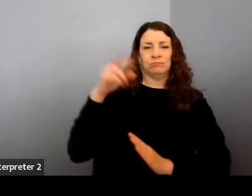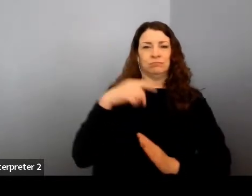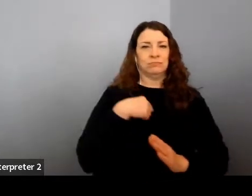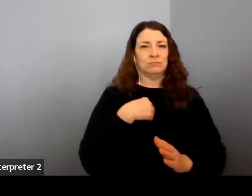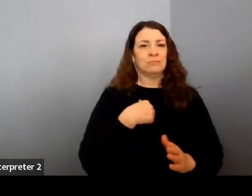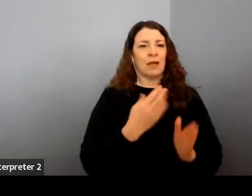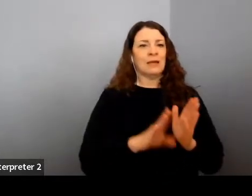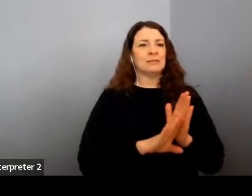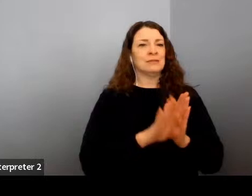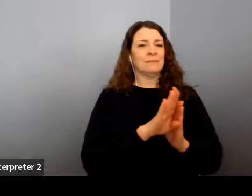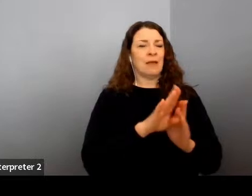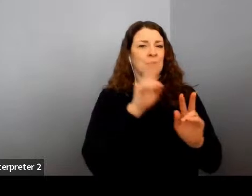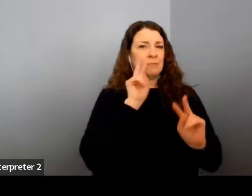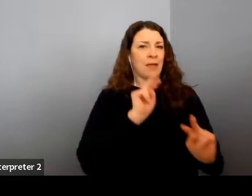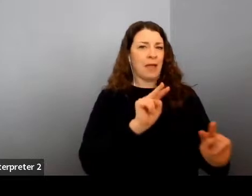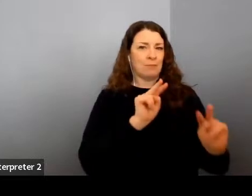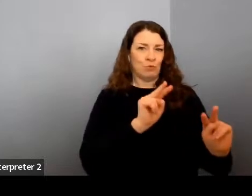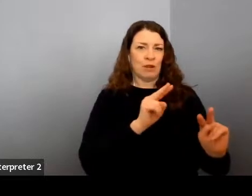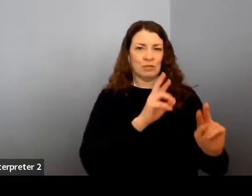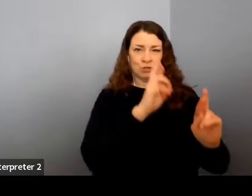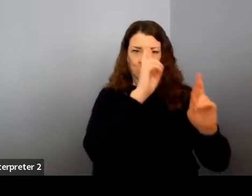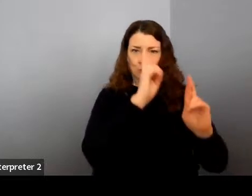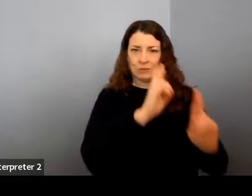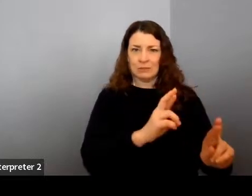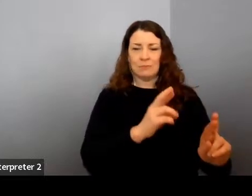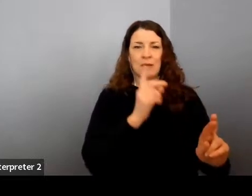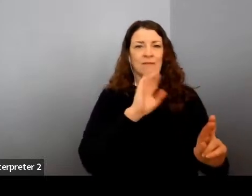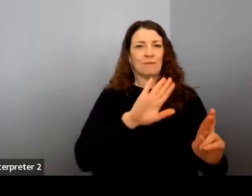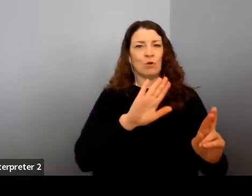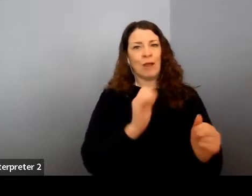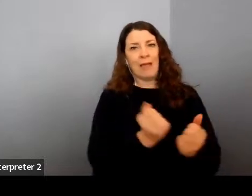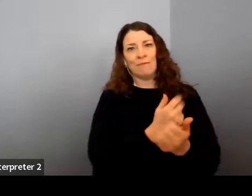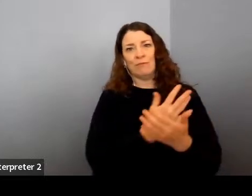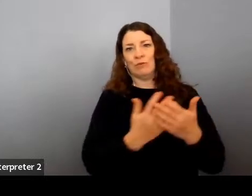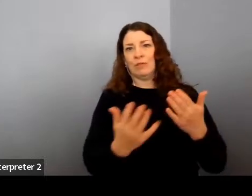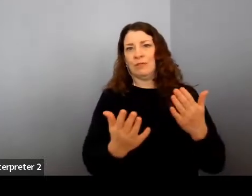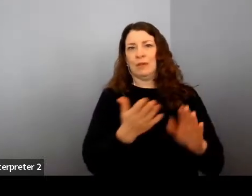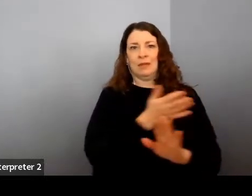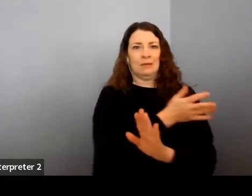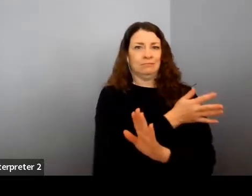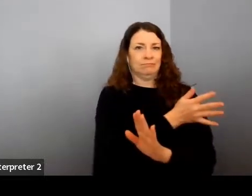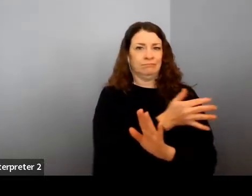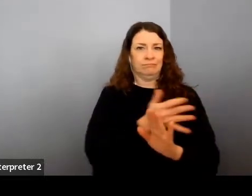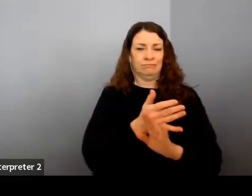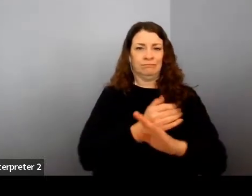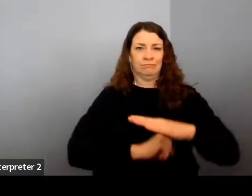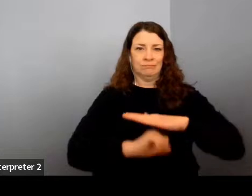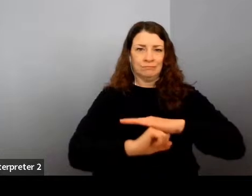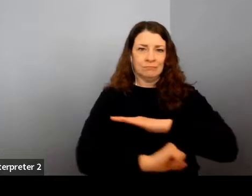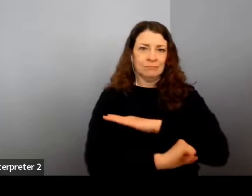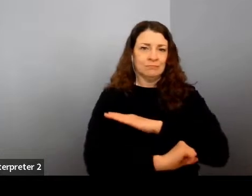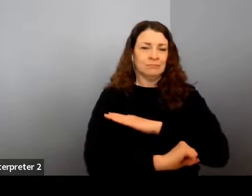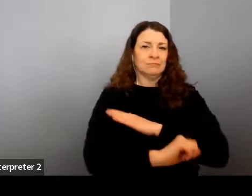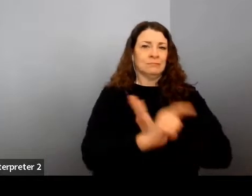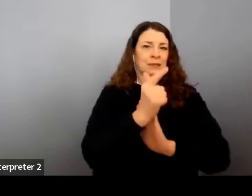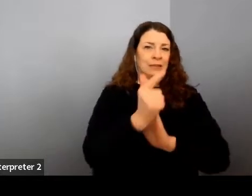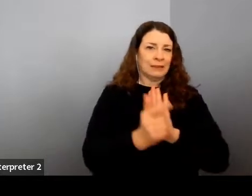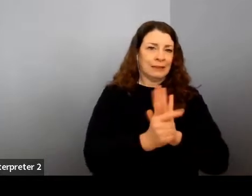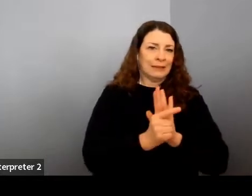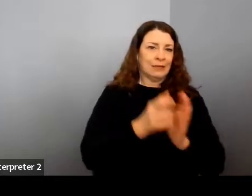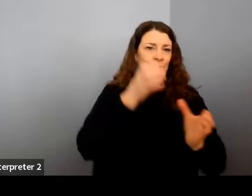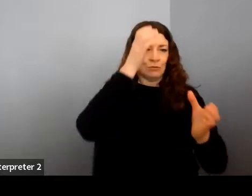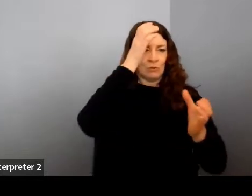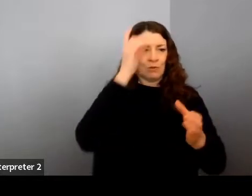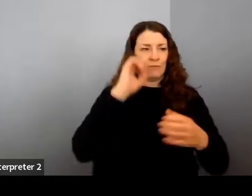the framework that had to be put in place and all of the legal knowledge and expertise that was applied to creating, you know, a safety and